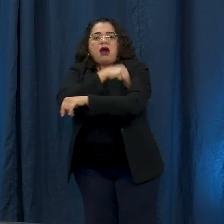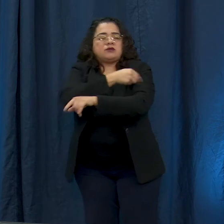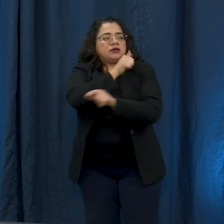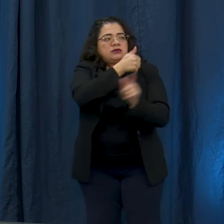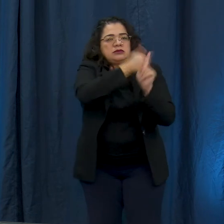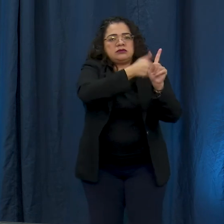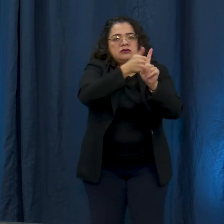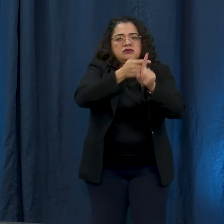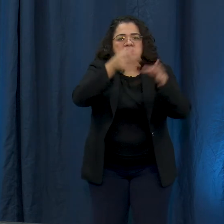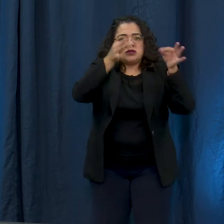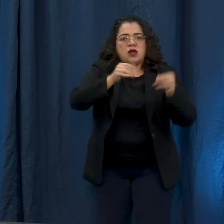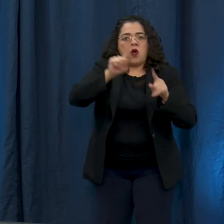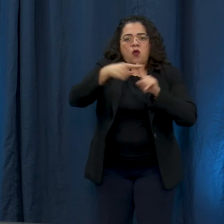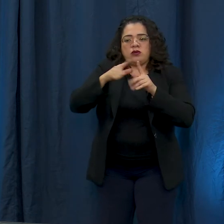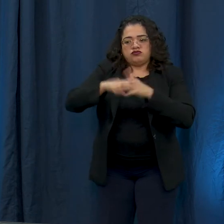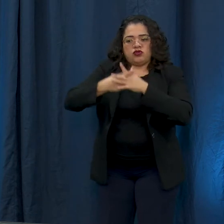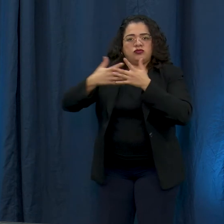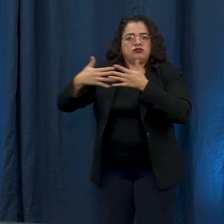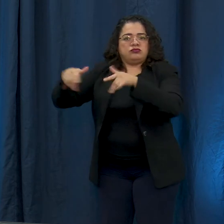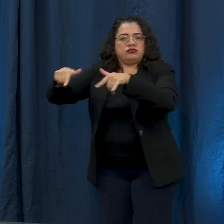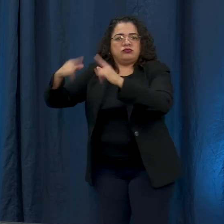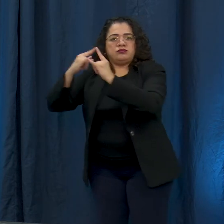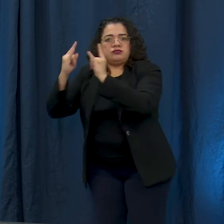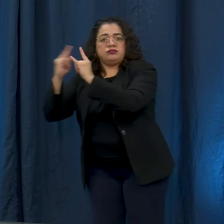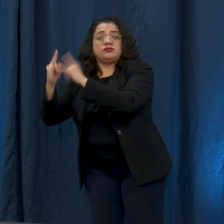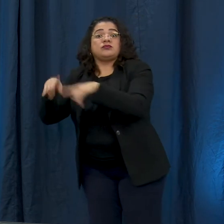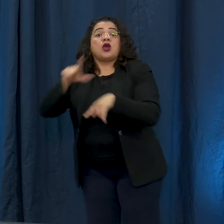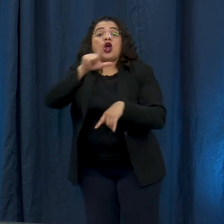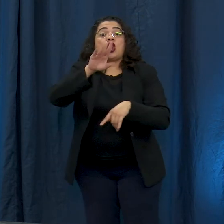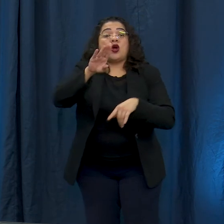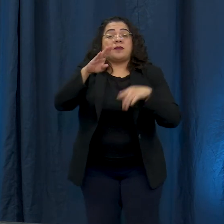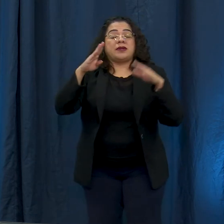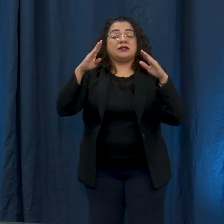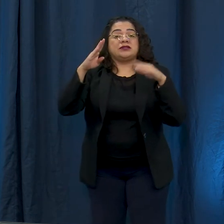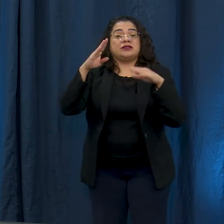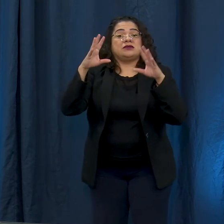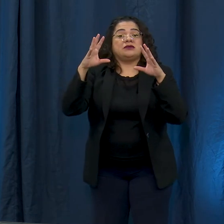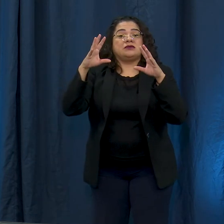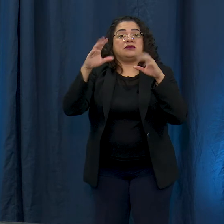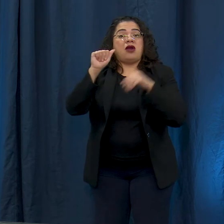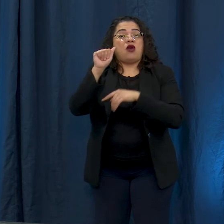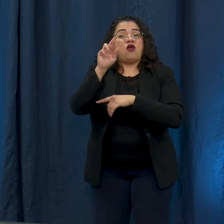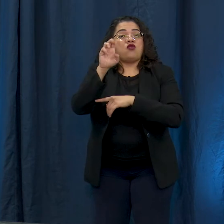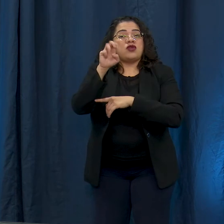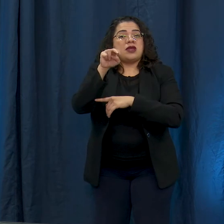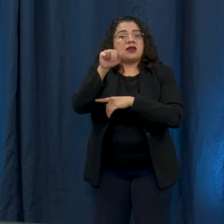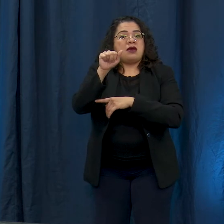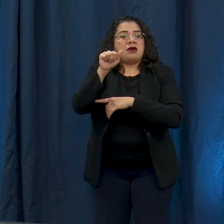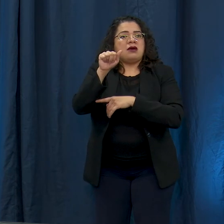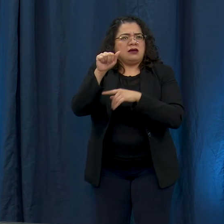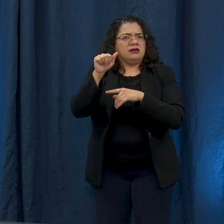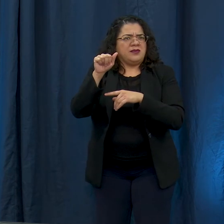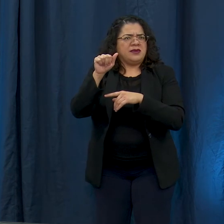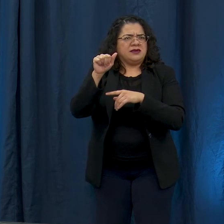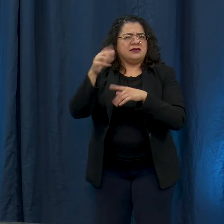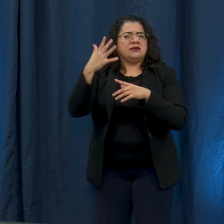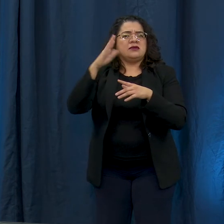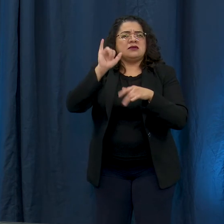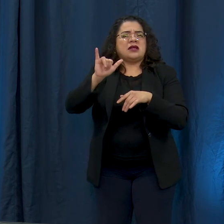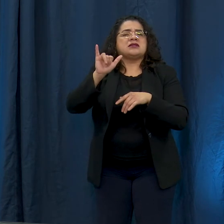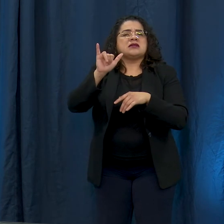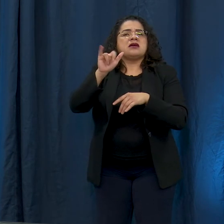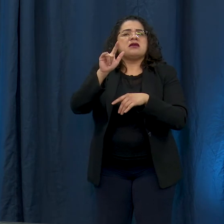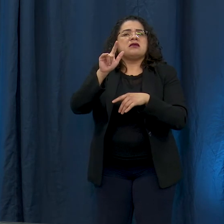The field hospital that was set up inside the Long Beach Arena with medical supplies has right now 100 cots